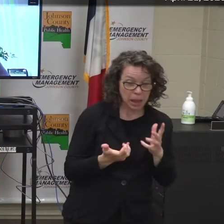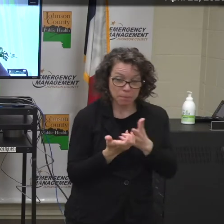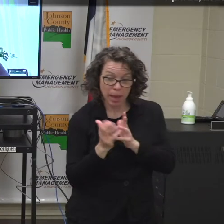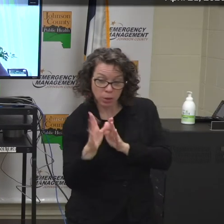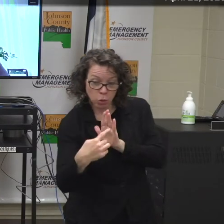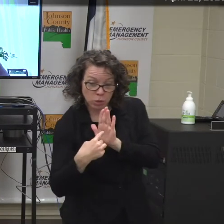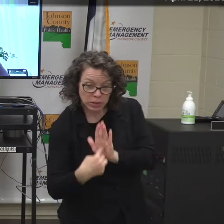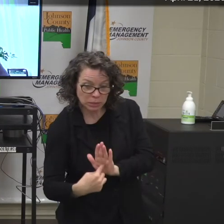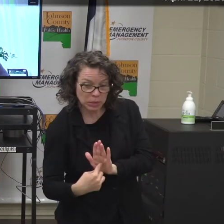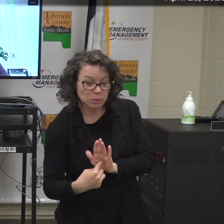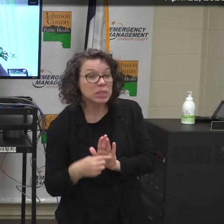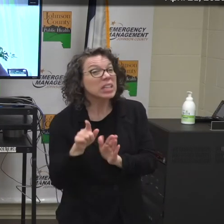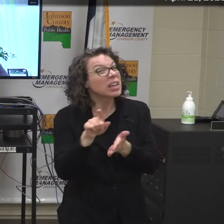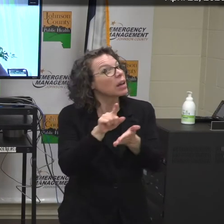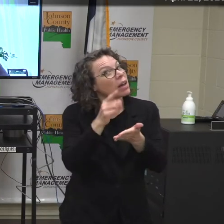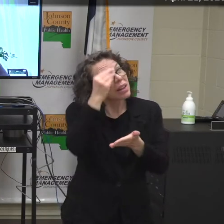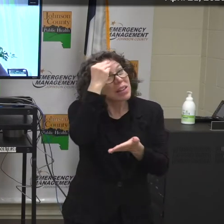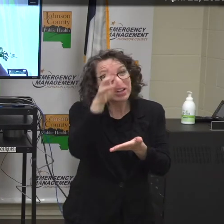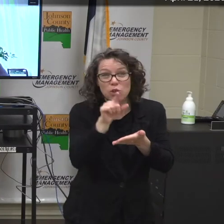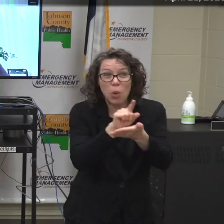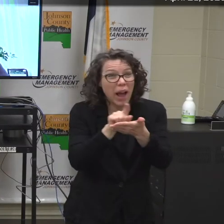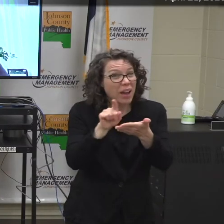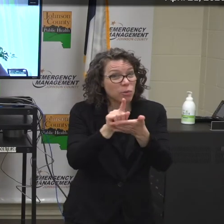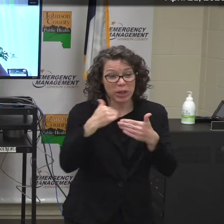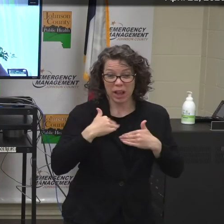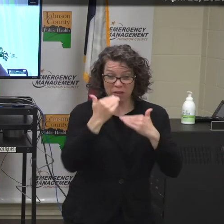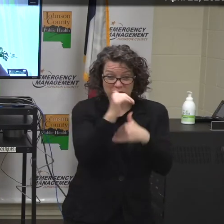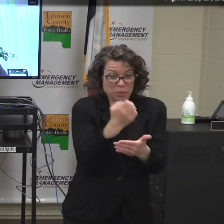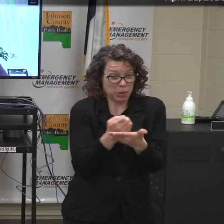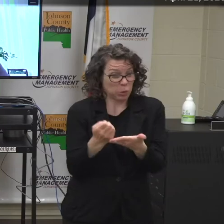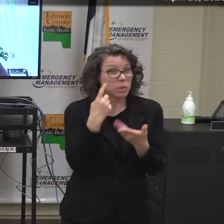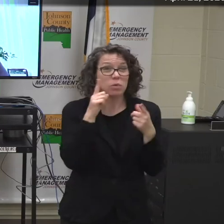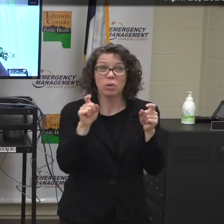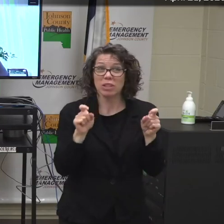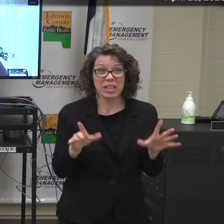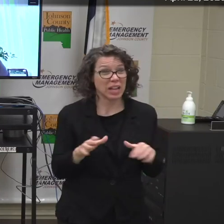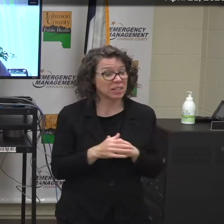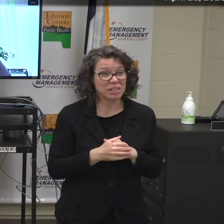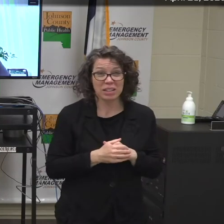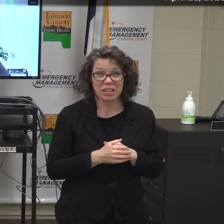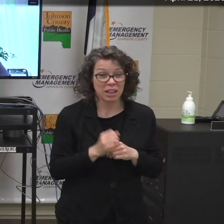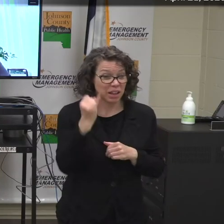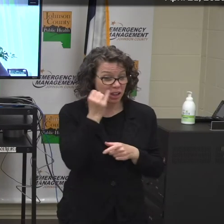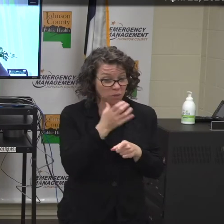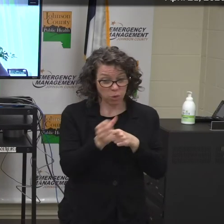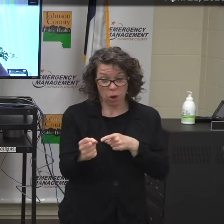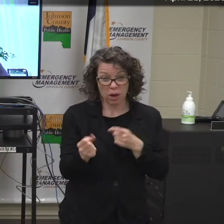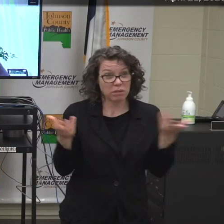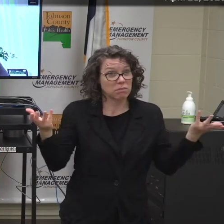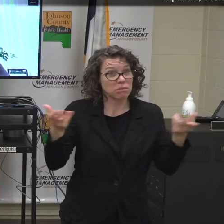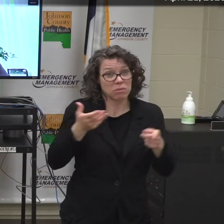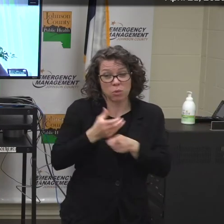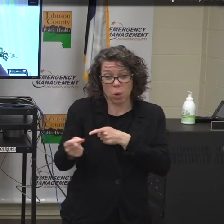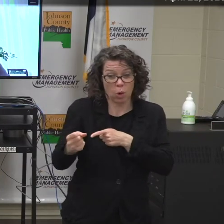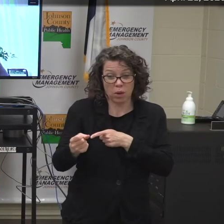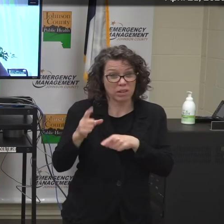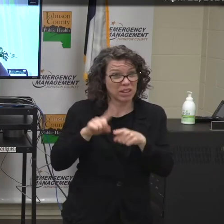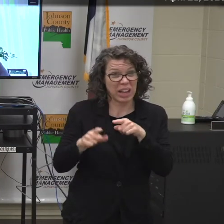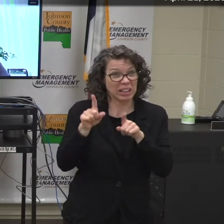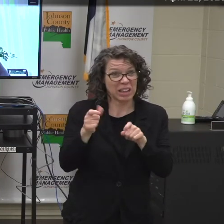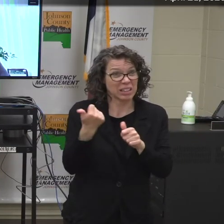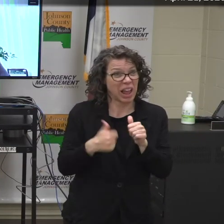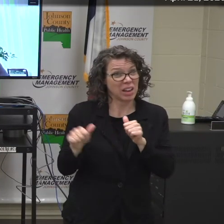receive each week so many swabs or every other week for testing. And if those are gone, they are gone and we can't test anyone else.